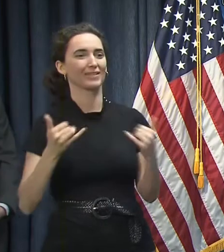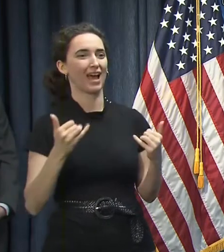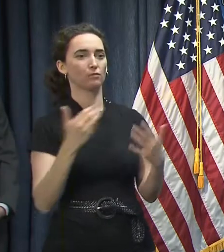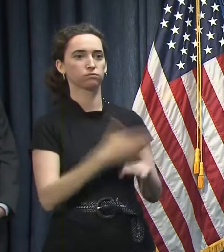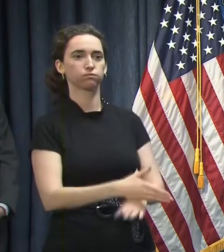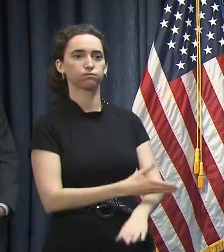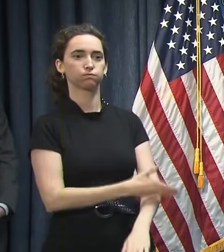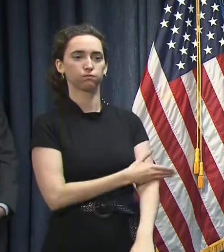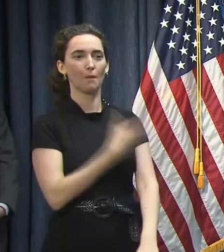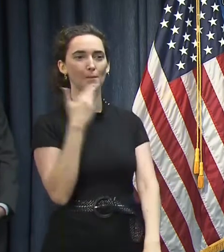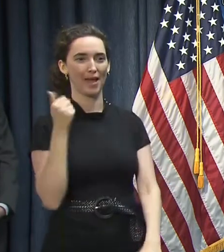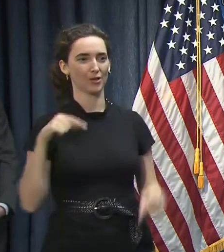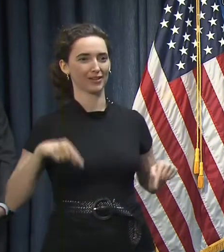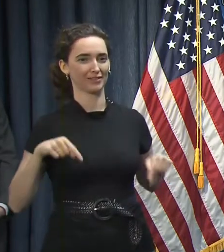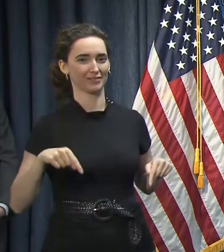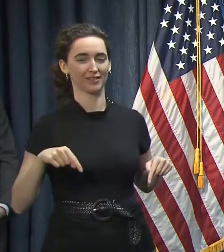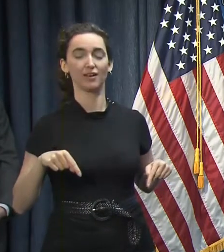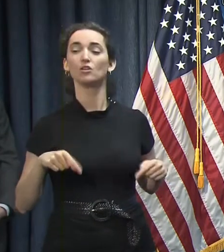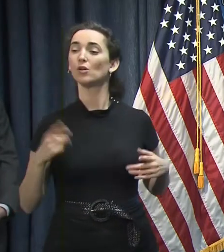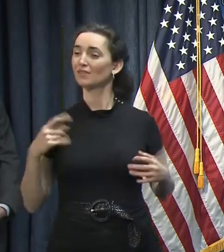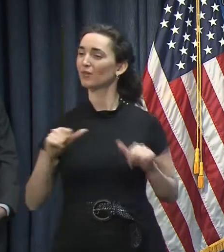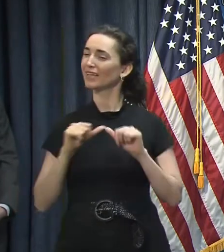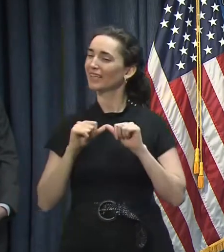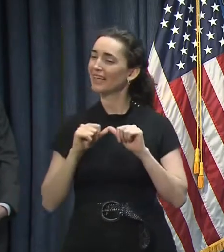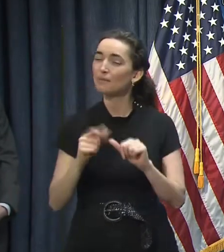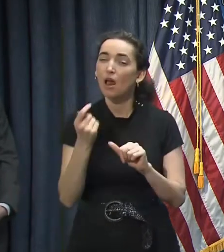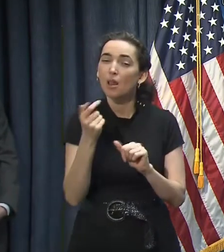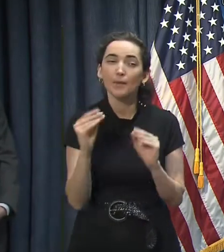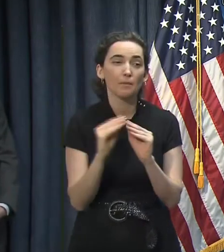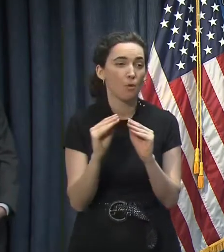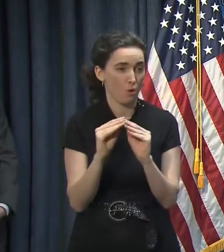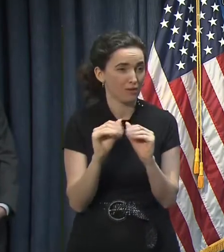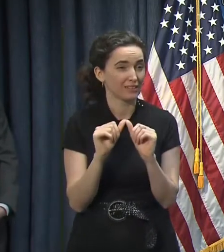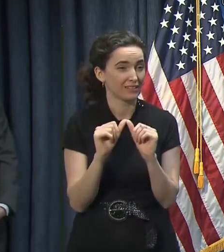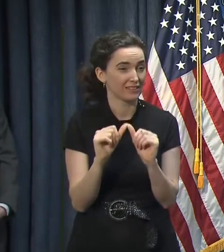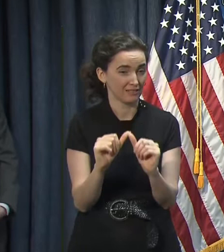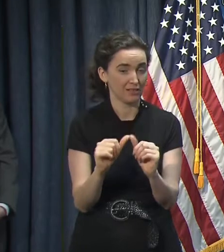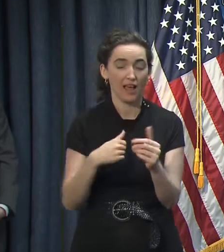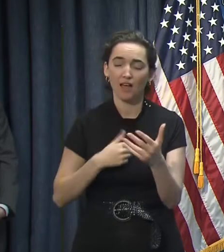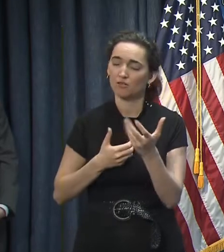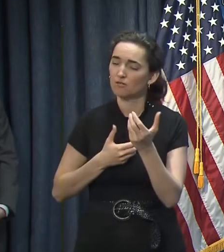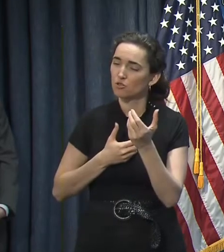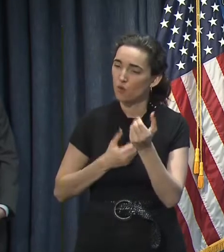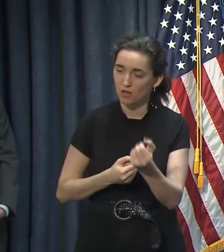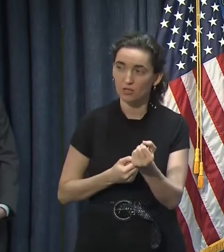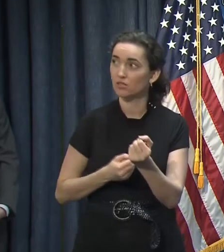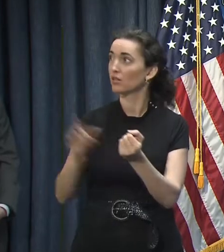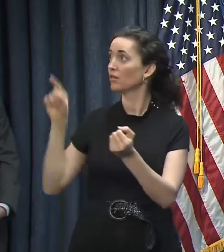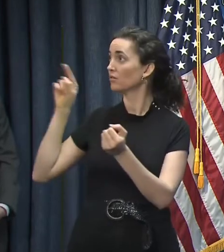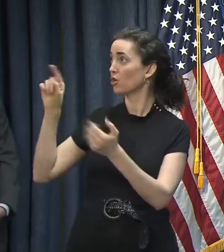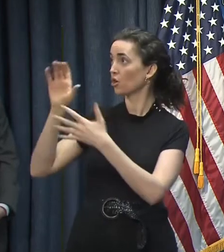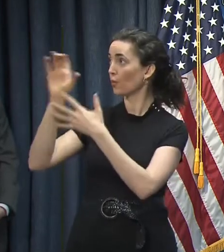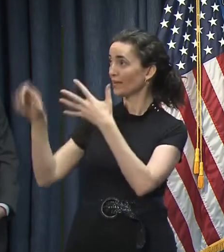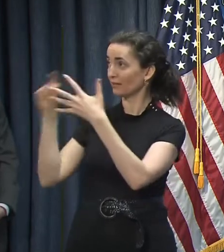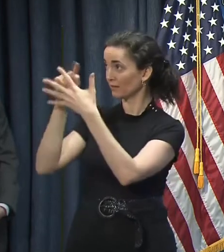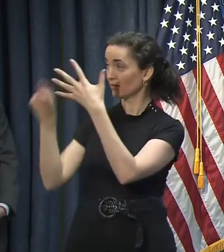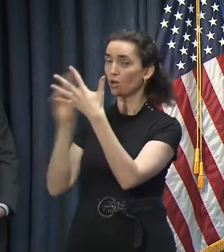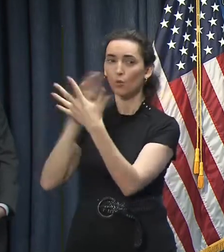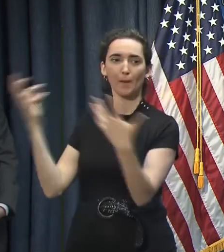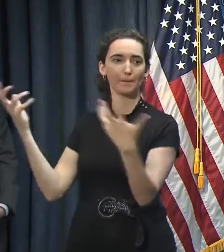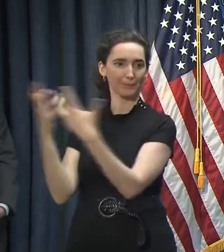And if we can continue this for a while longer, I am very confident that we're going to meet the criteria, transition